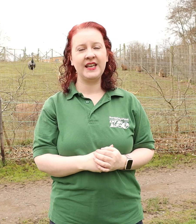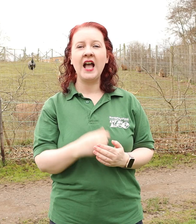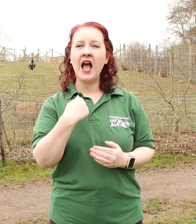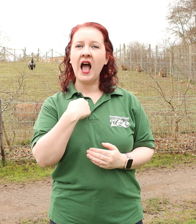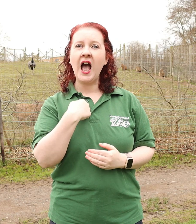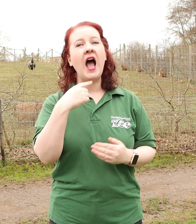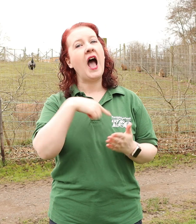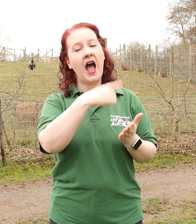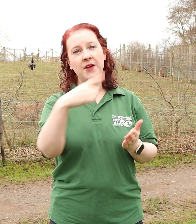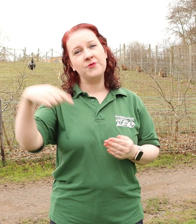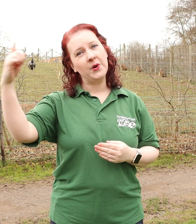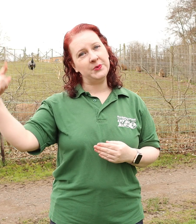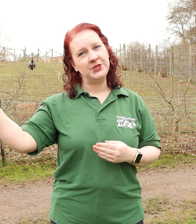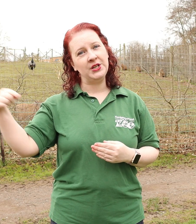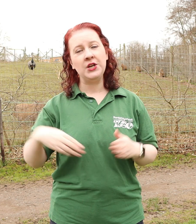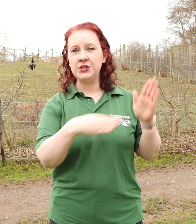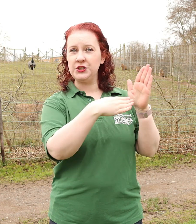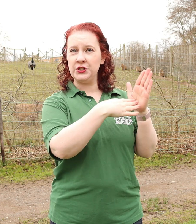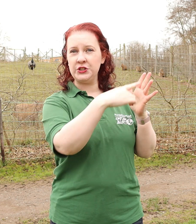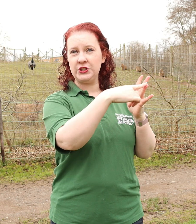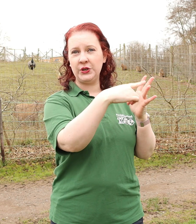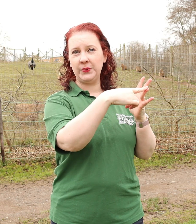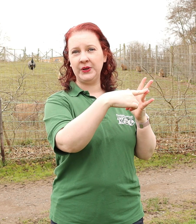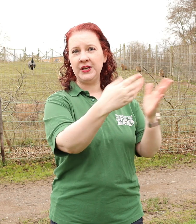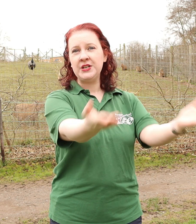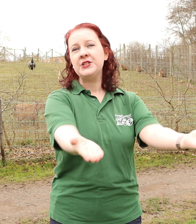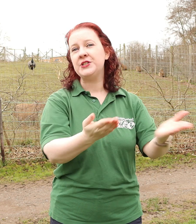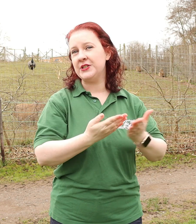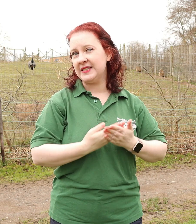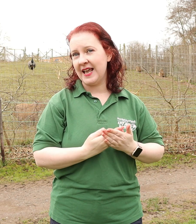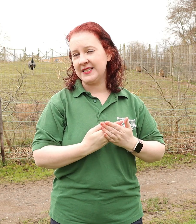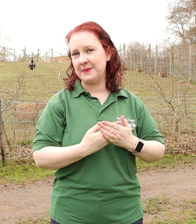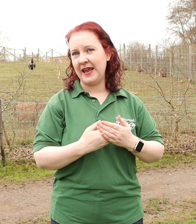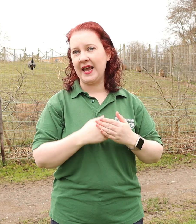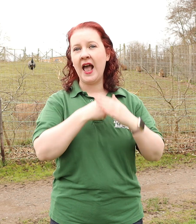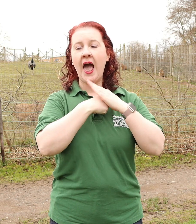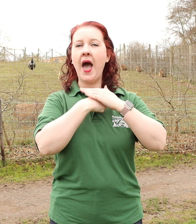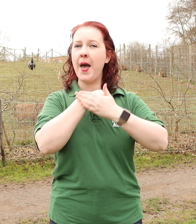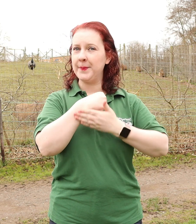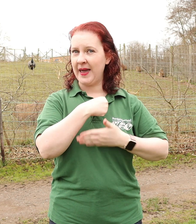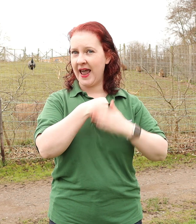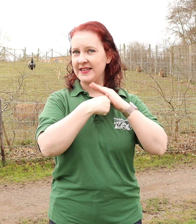I wrote to the zoo to send me a pet.